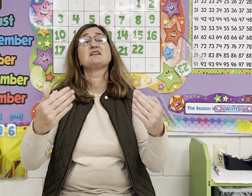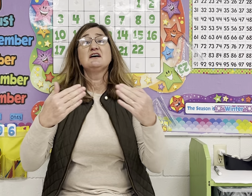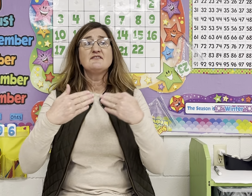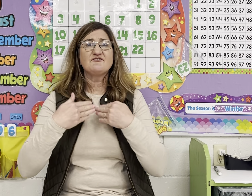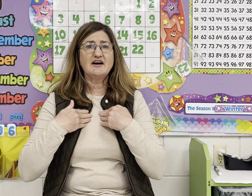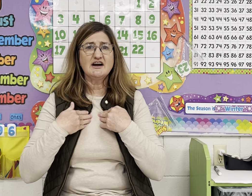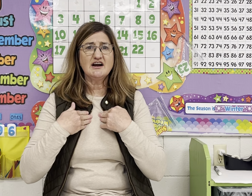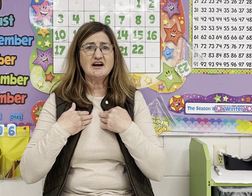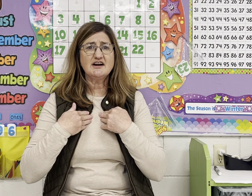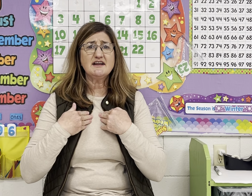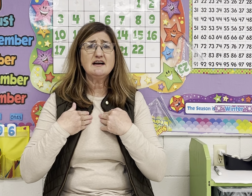Fern.